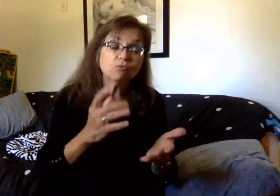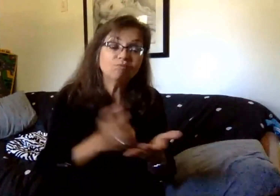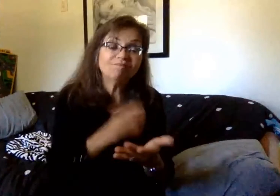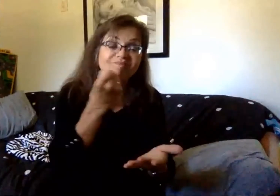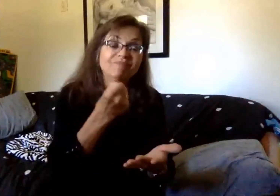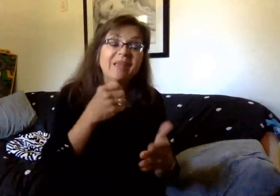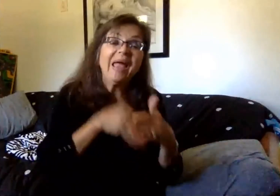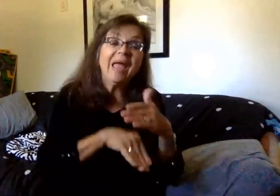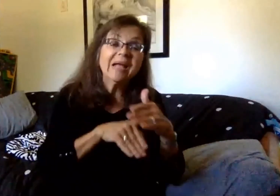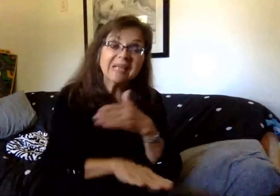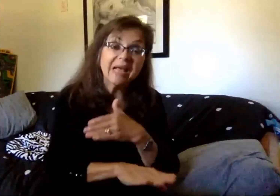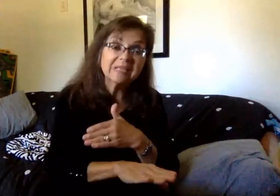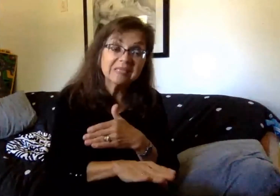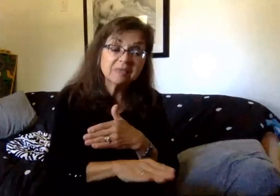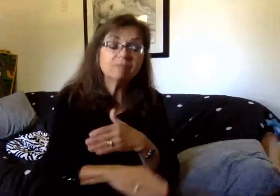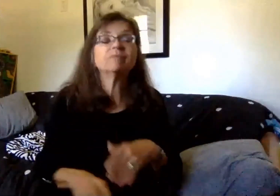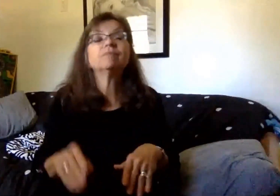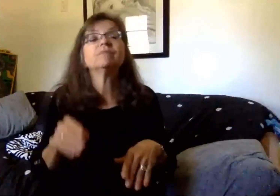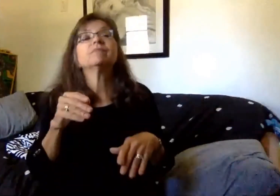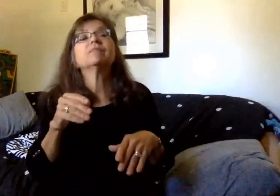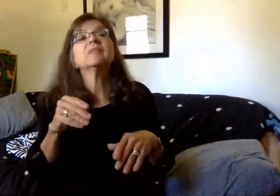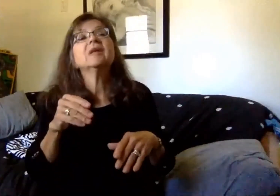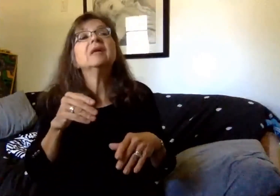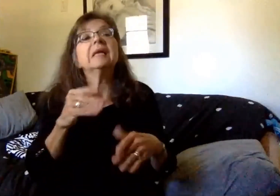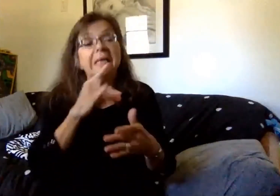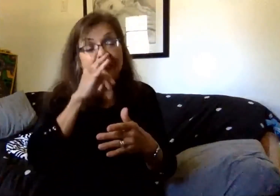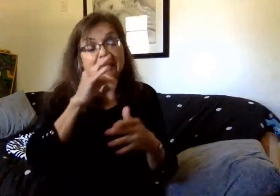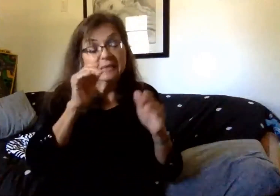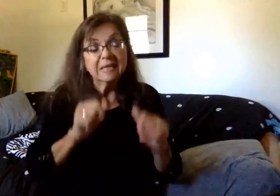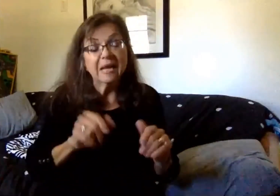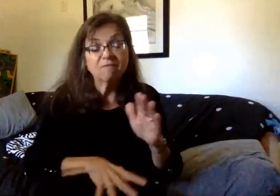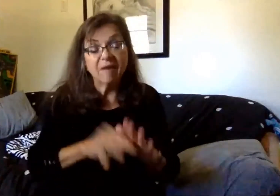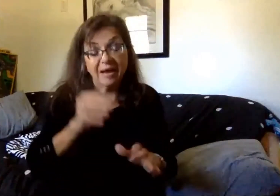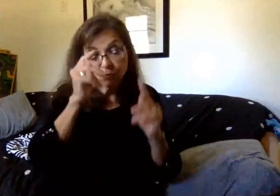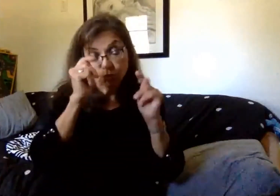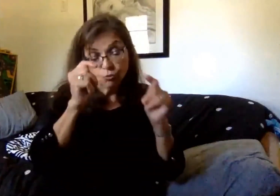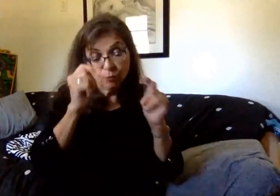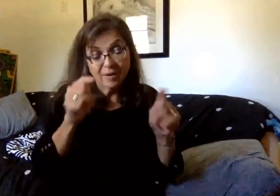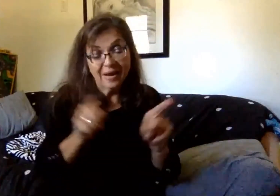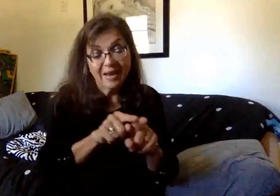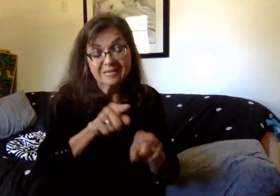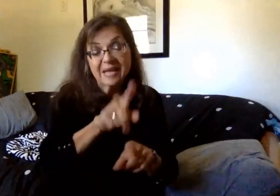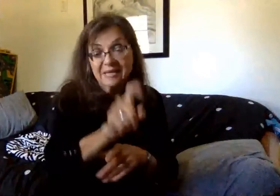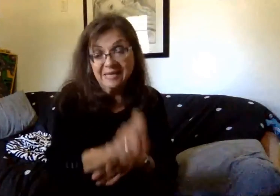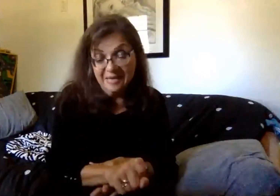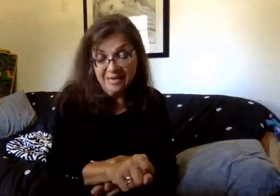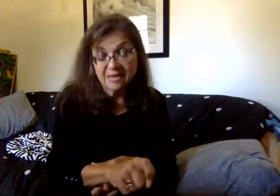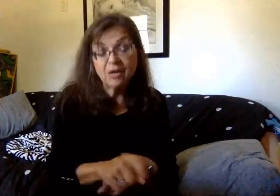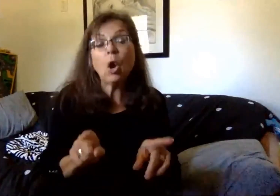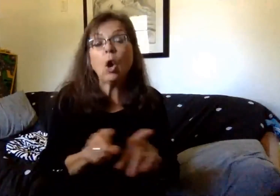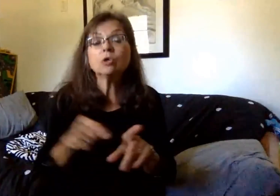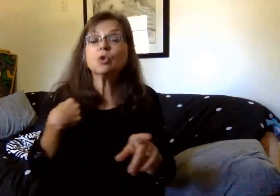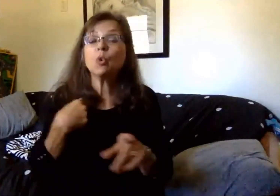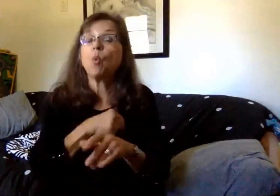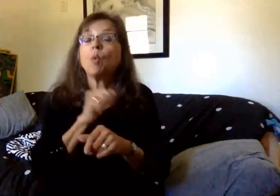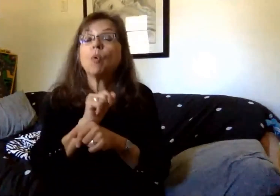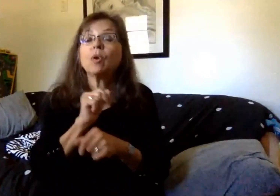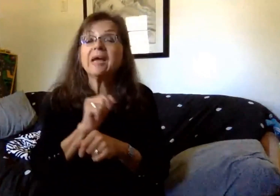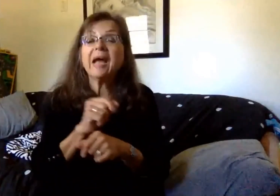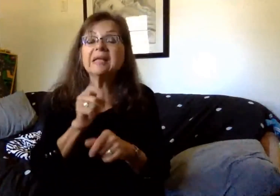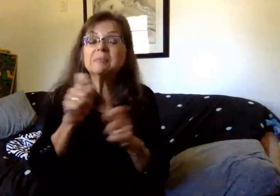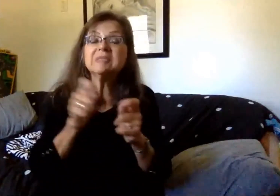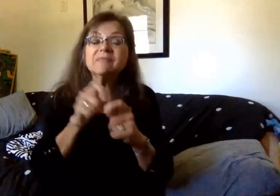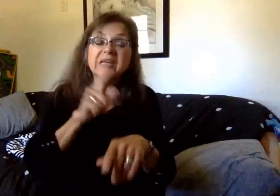remote students be able to get help or tutoring with the teacher if needed? Yes, they will. We're also working on specific